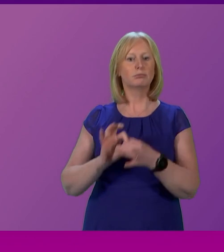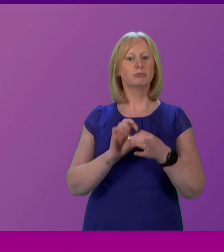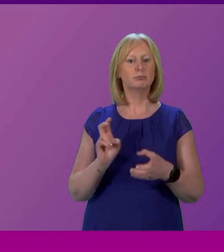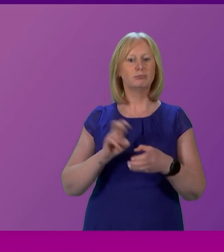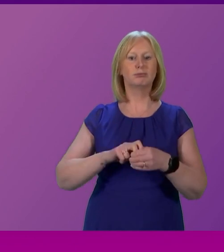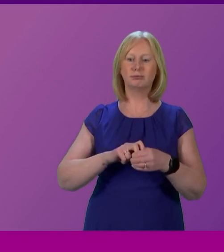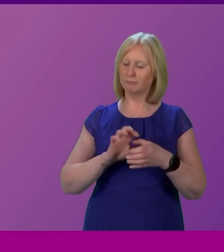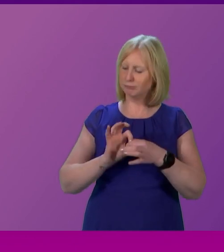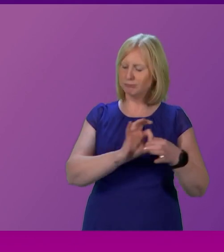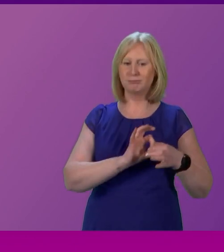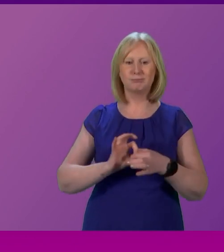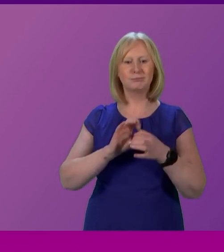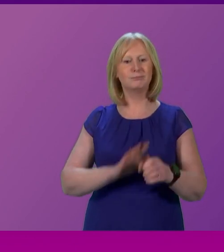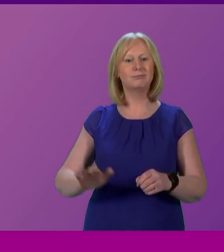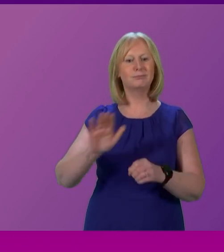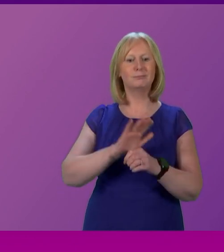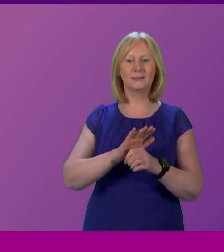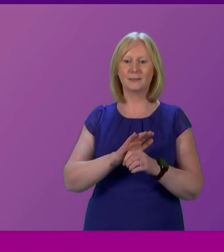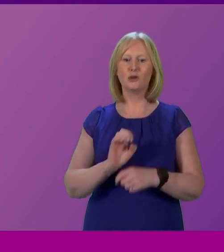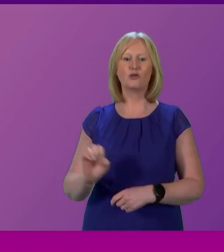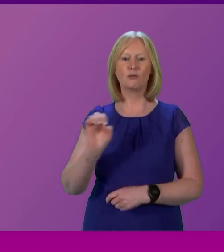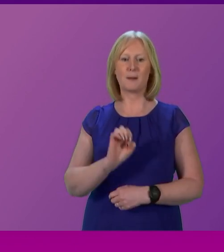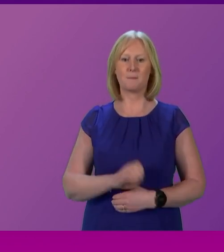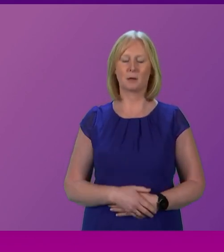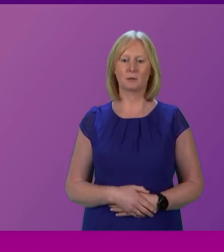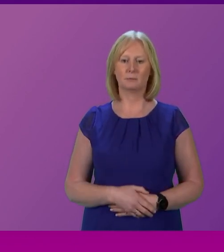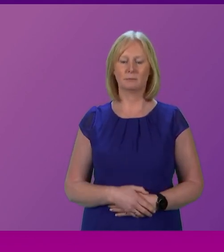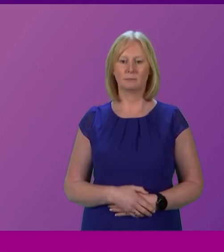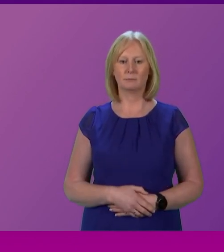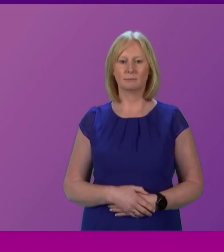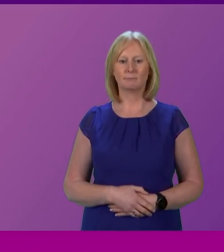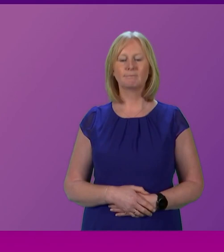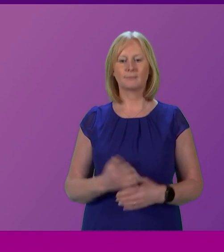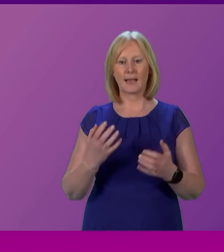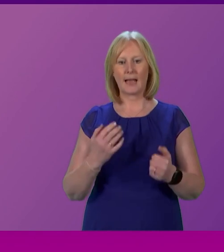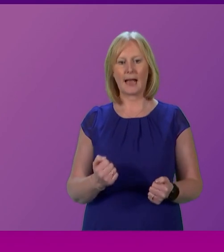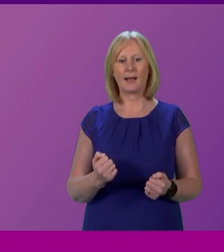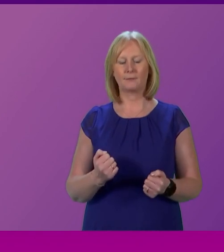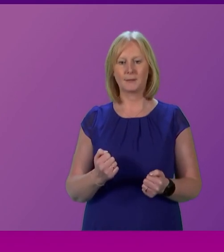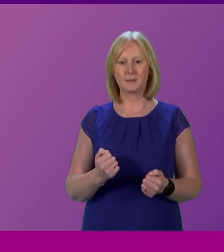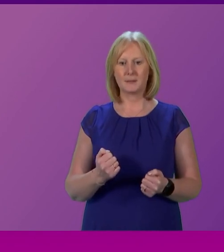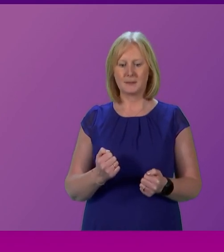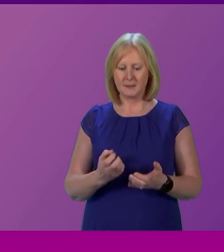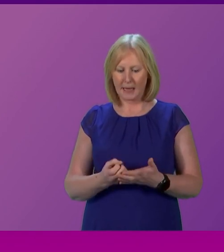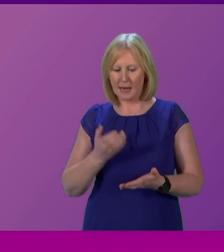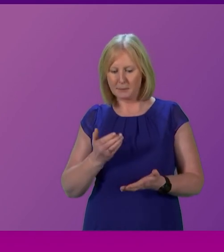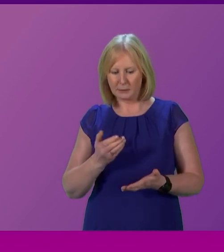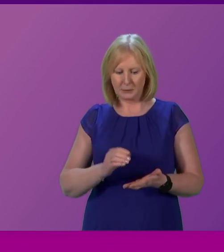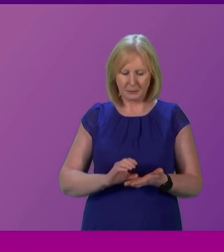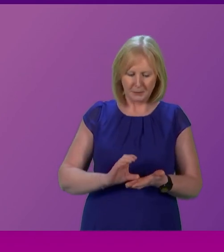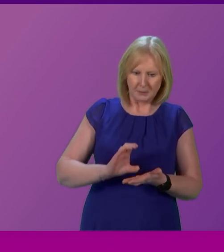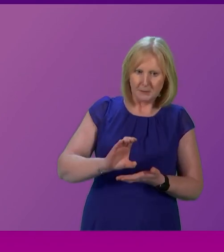solidarity between nations, of economic development, of peace, we are stuck instead counting the cost of the Tories'